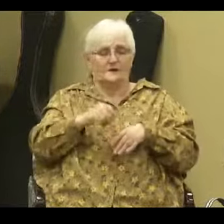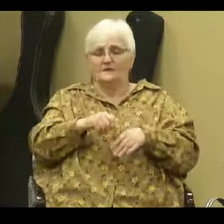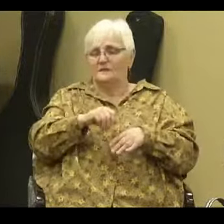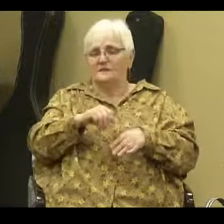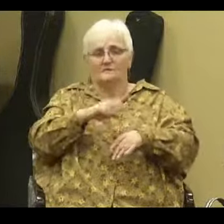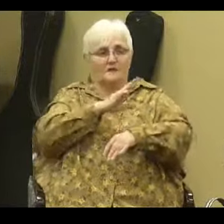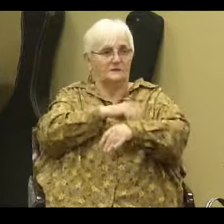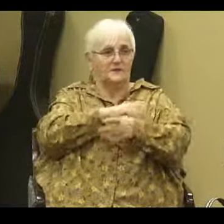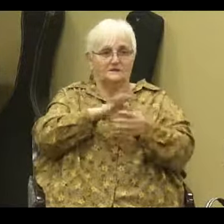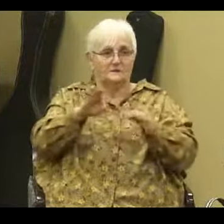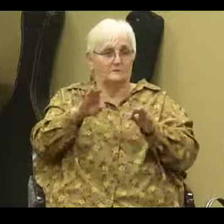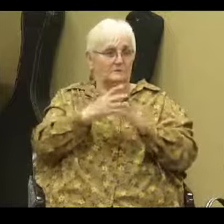take something off.